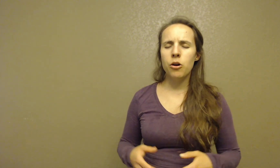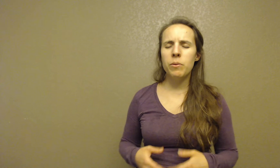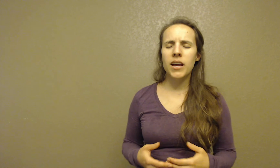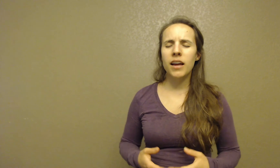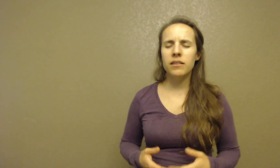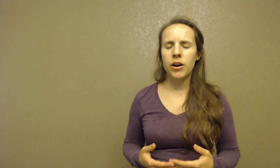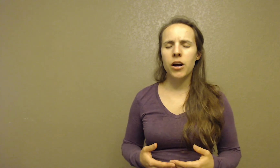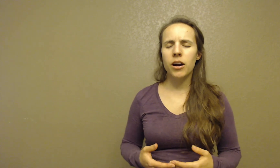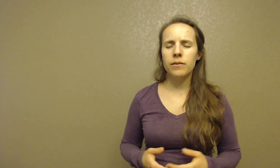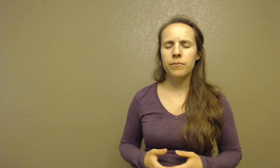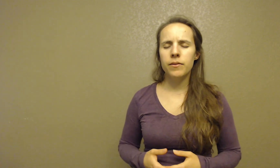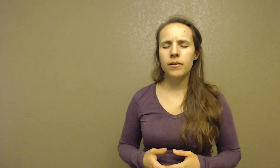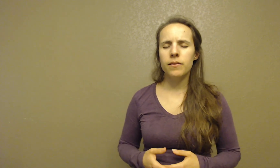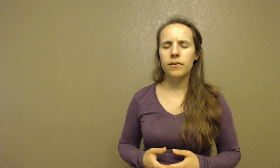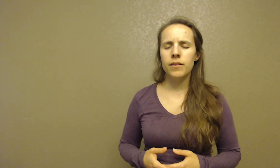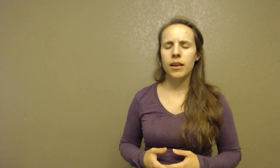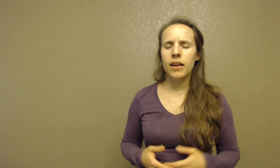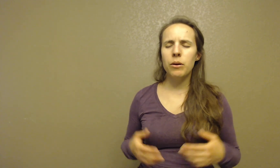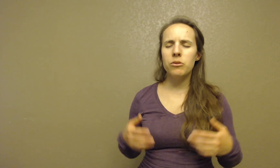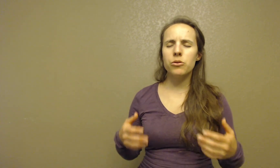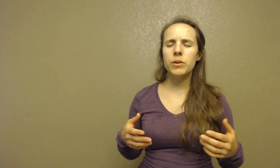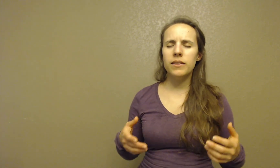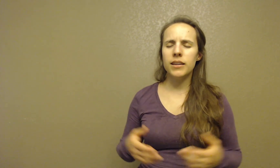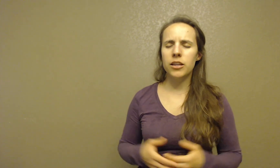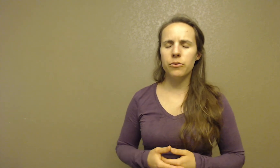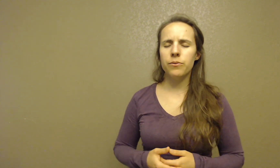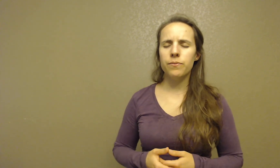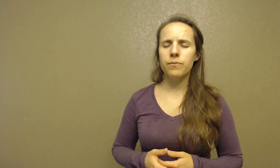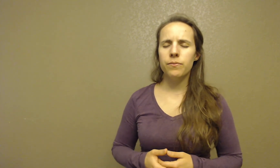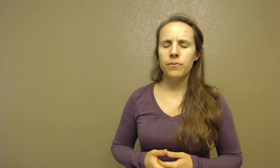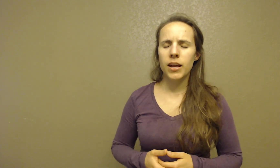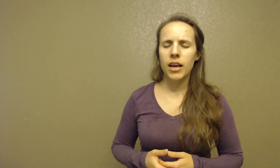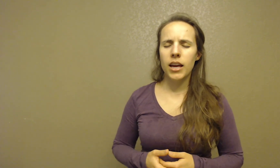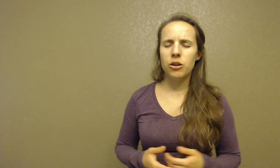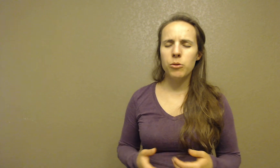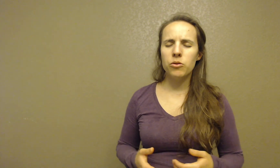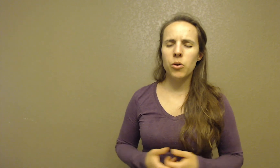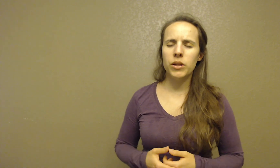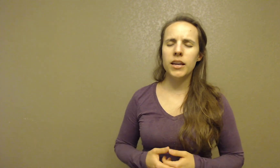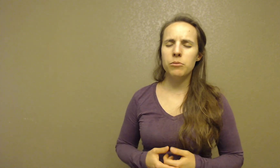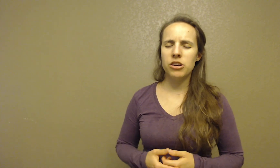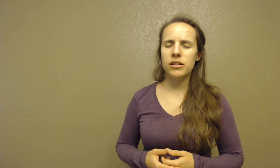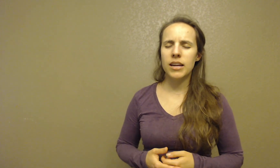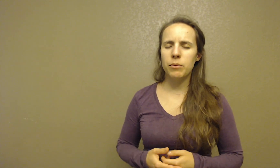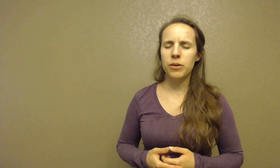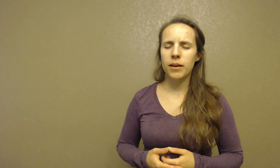would open the eyes of our heart, that we would truly see you. In your most holy and precious name we pray,